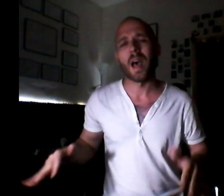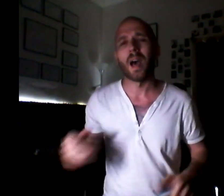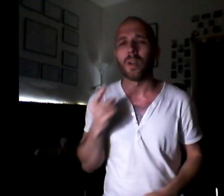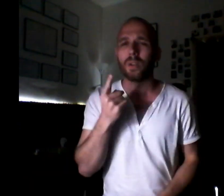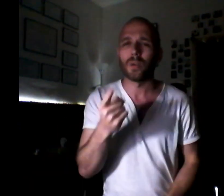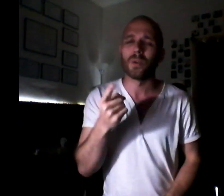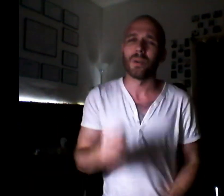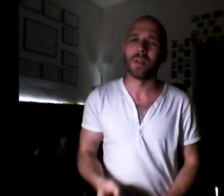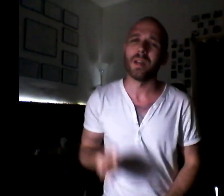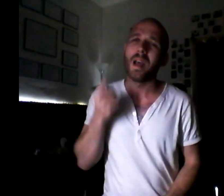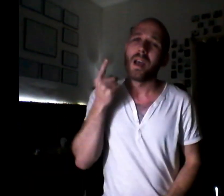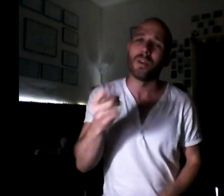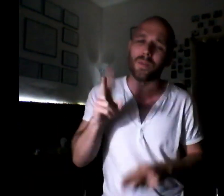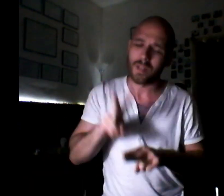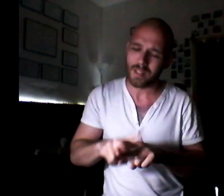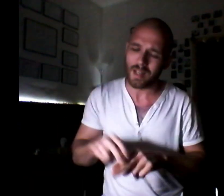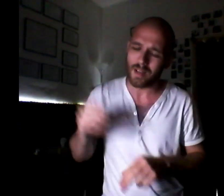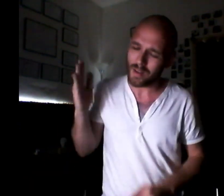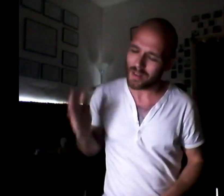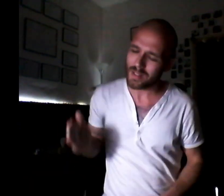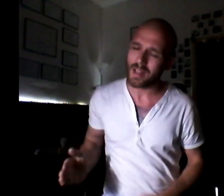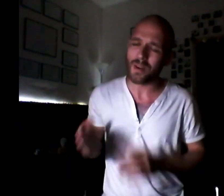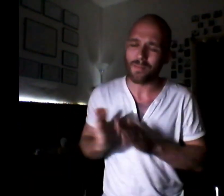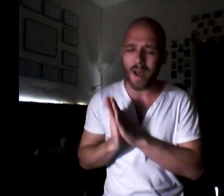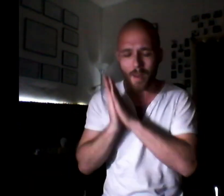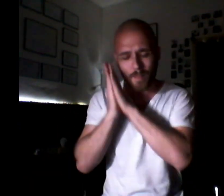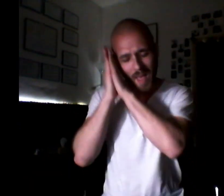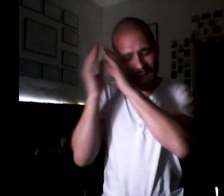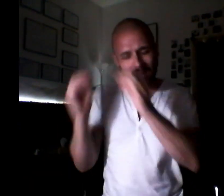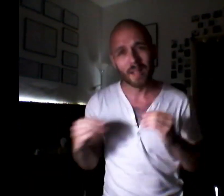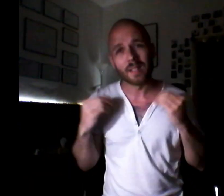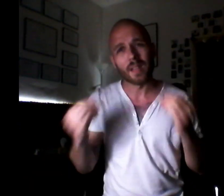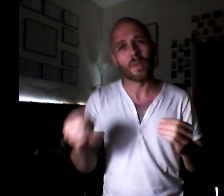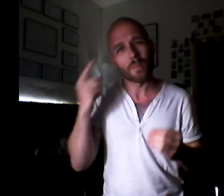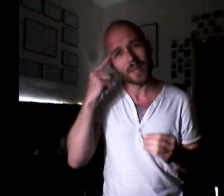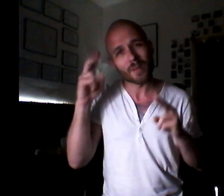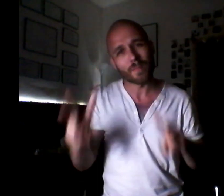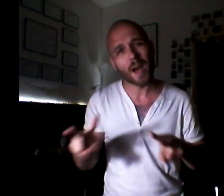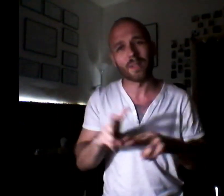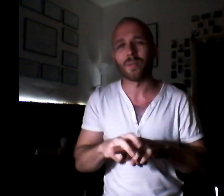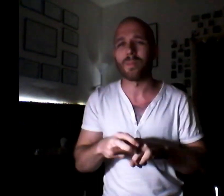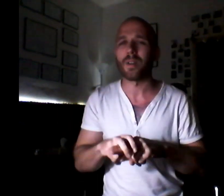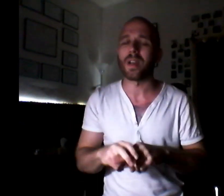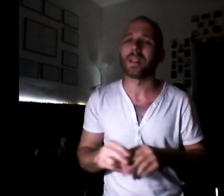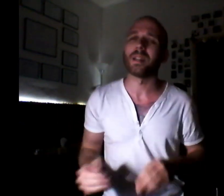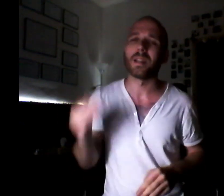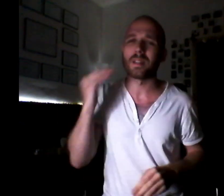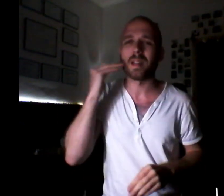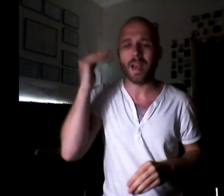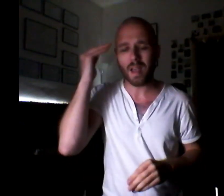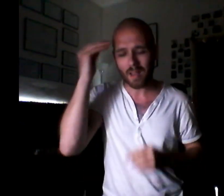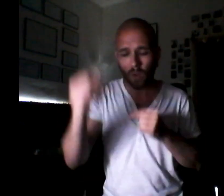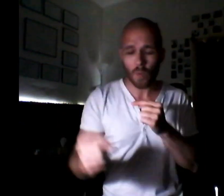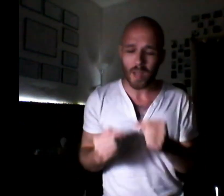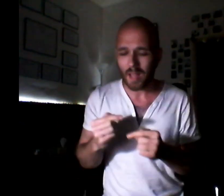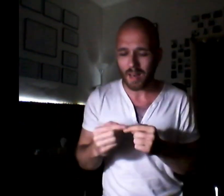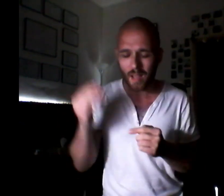without you And you were sitting on the side of my bed Giving peace of mind to my restless head When